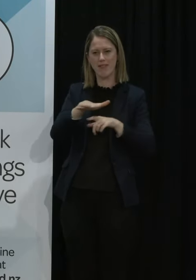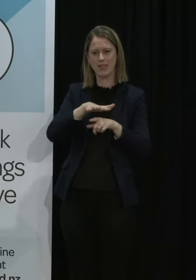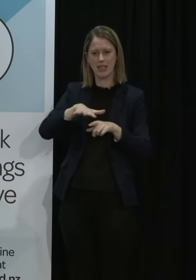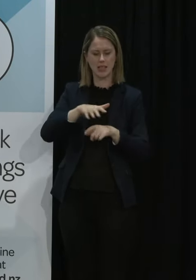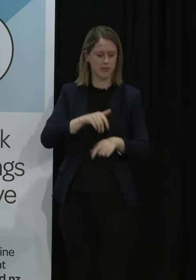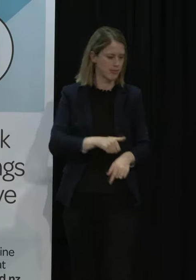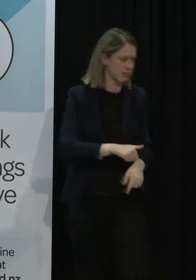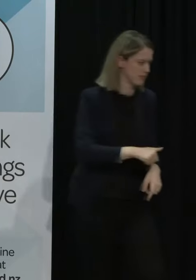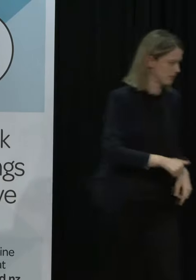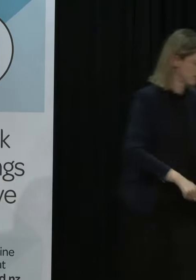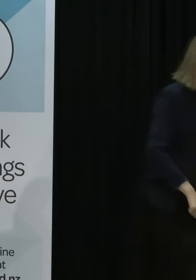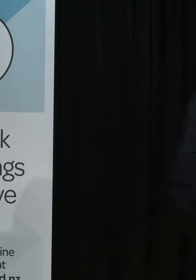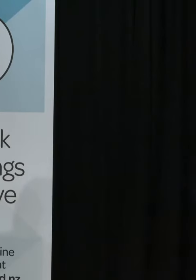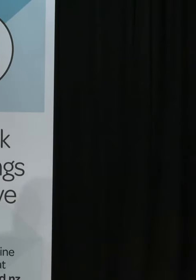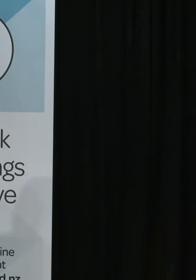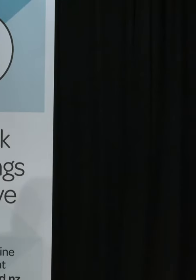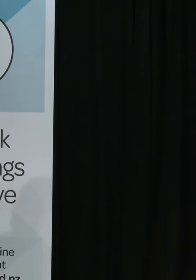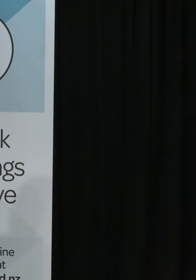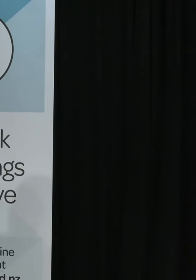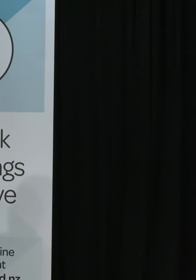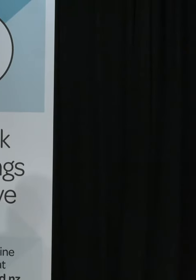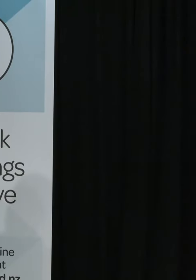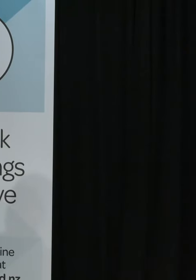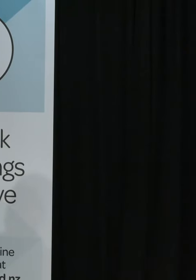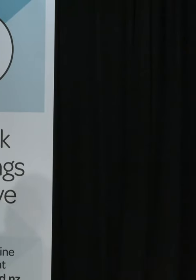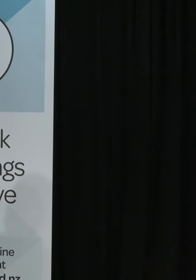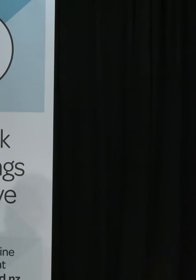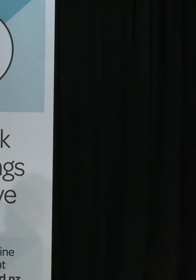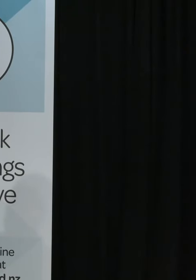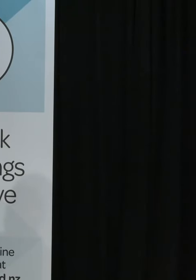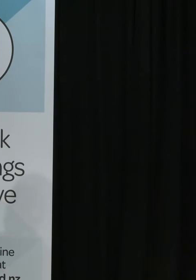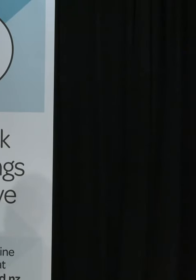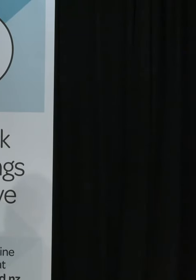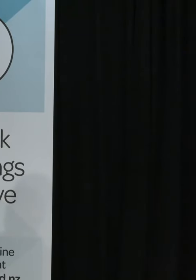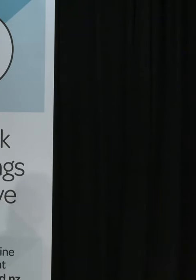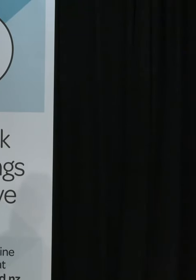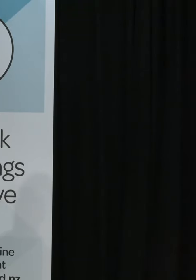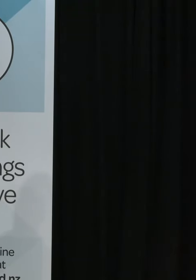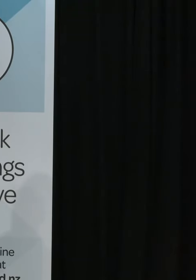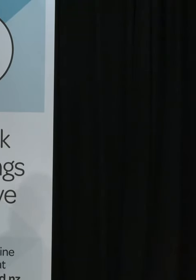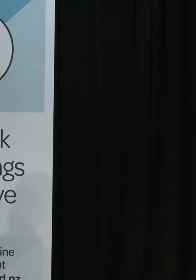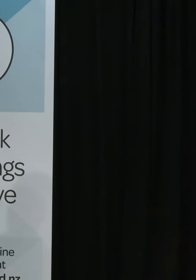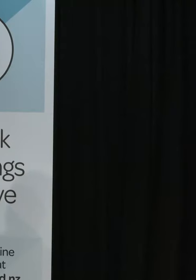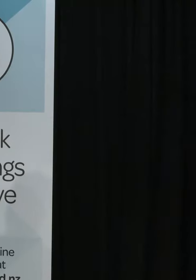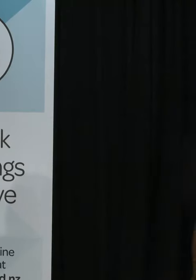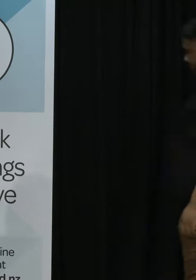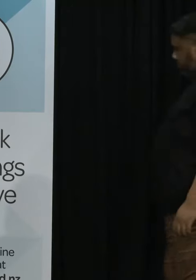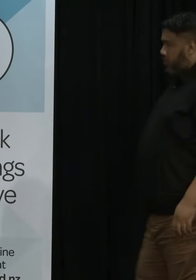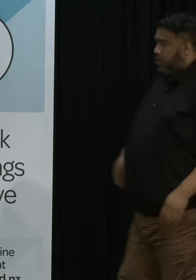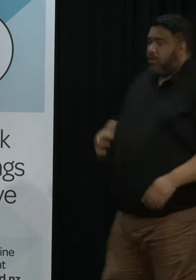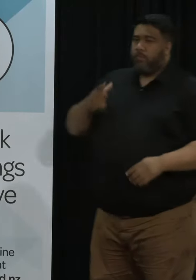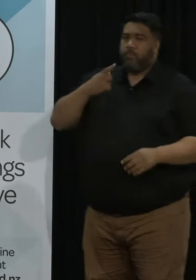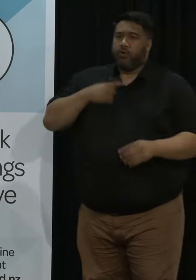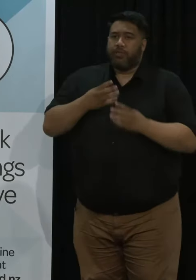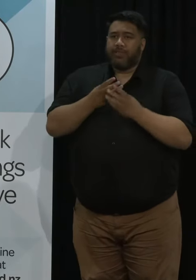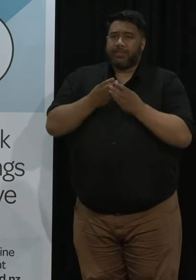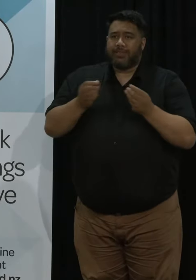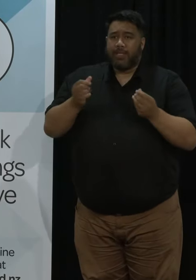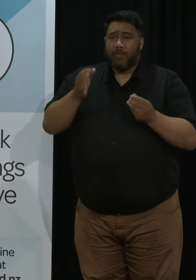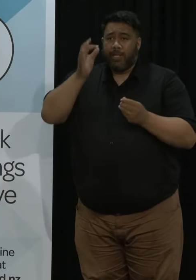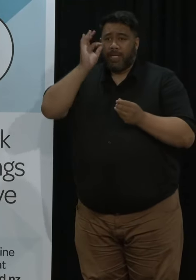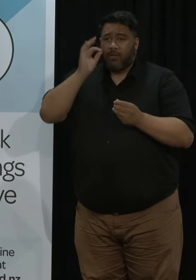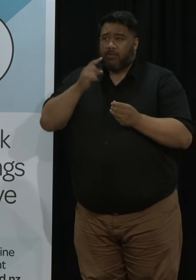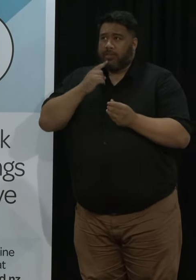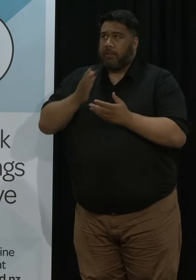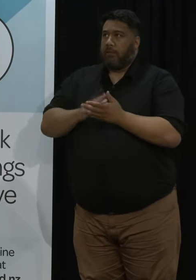so that because some councils at the moment have them shut and others have them open because they don't know I'll make sure that I make sure that that's clarified if